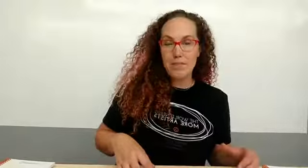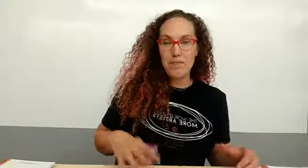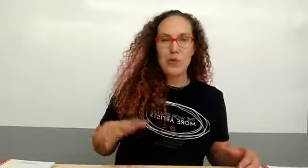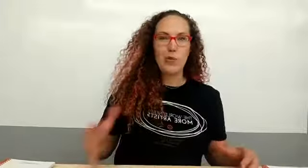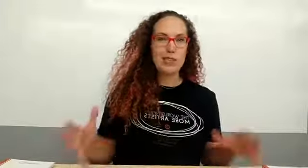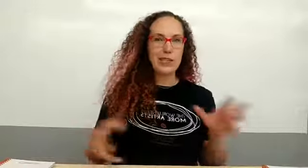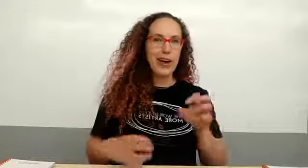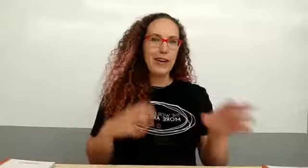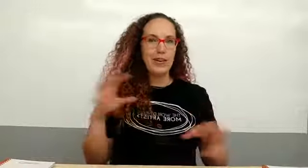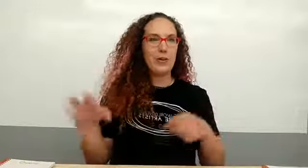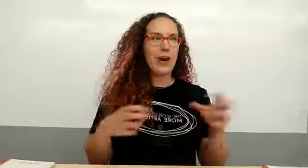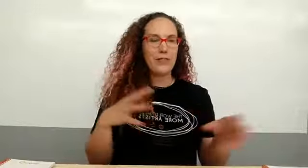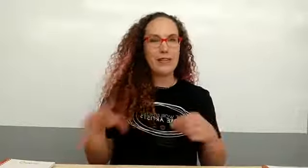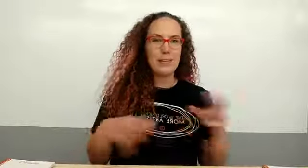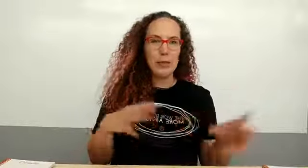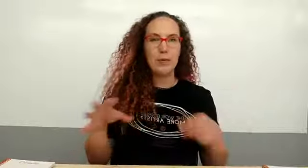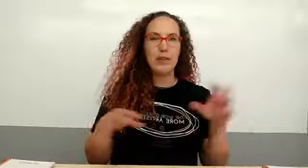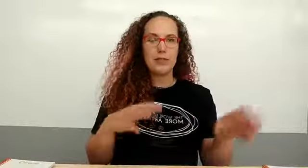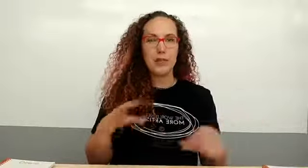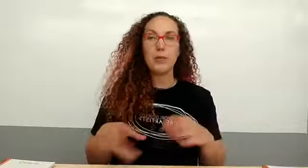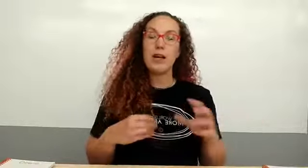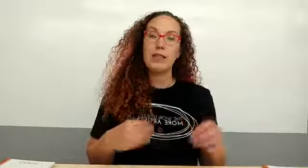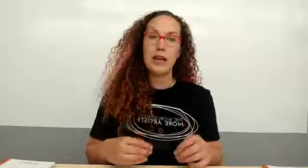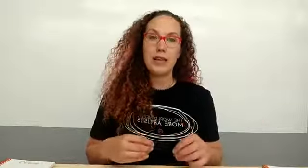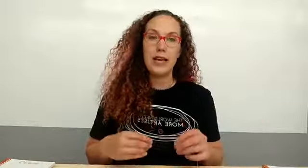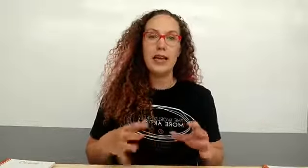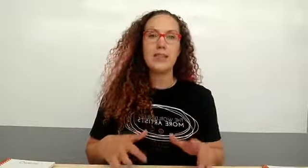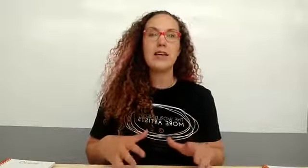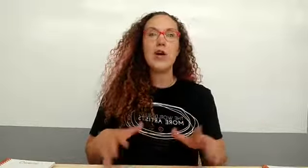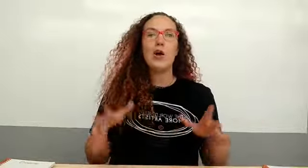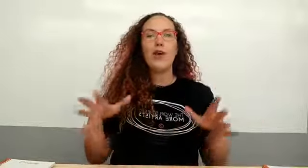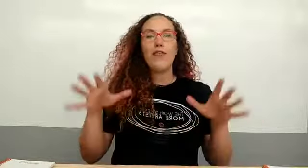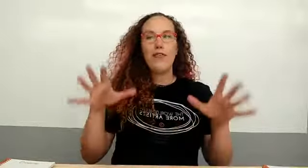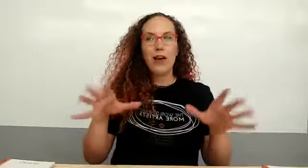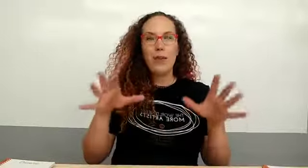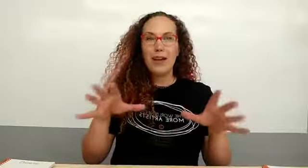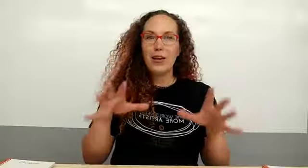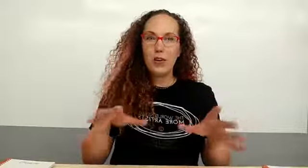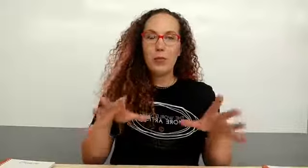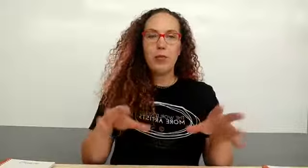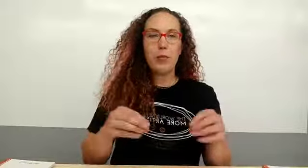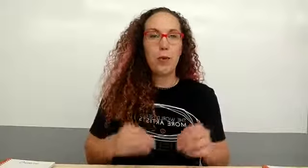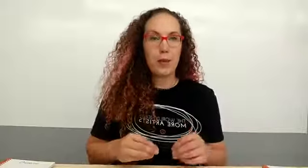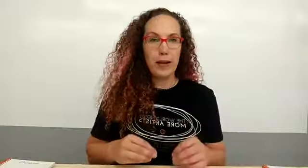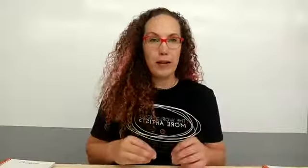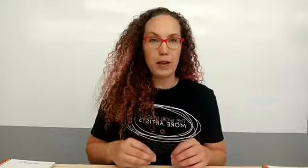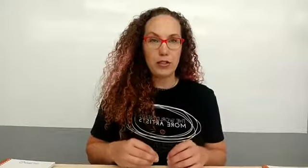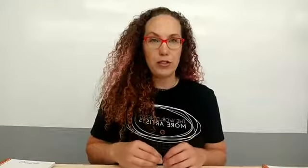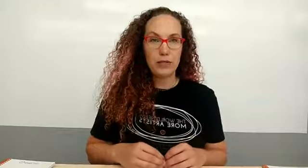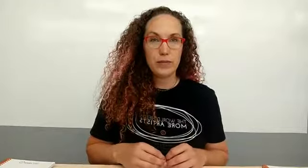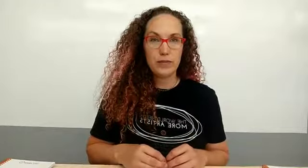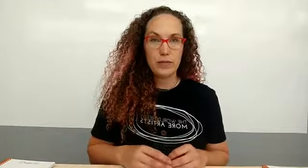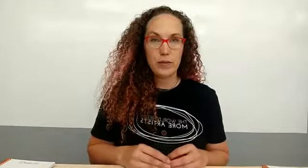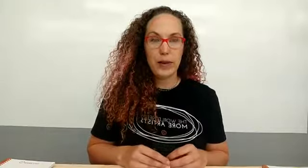once i've had you know a half dozen people dozen people testing off the kits from that group we will pull a beta launch okay